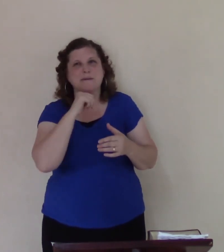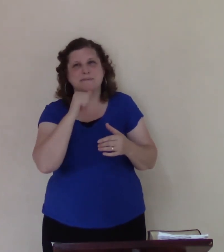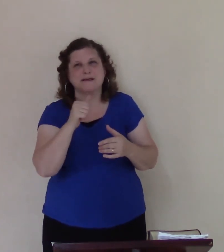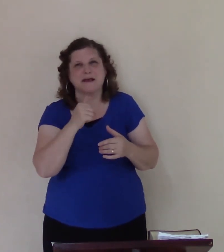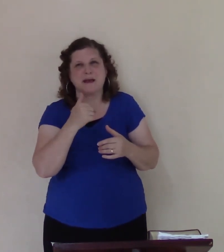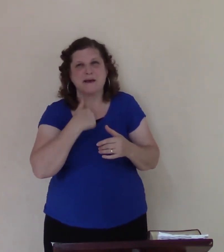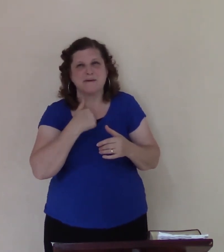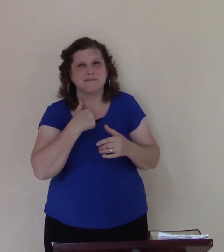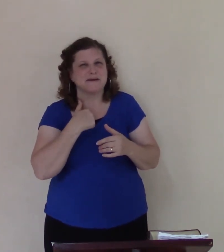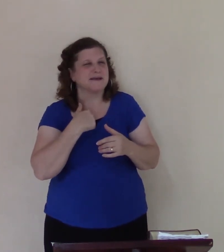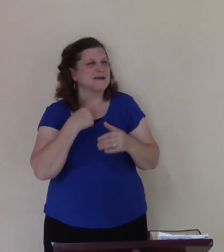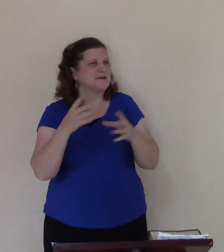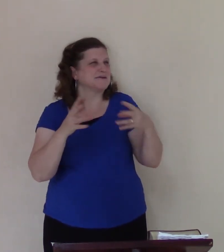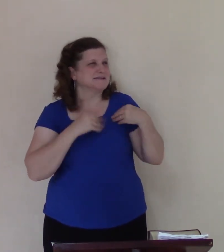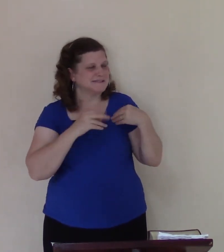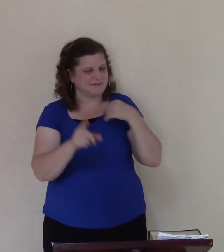he's not thankful for the second chance